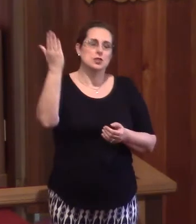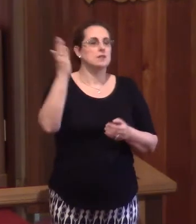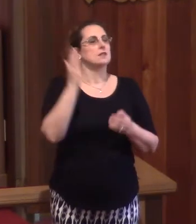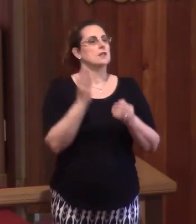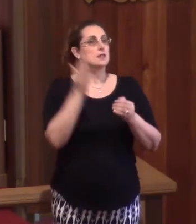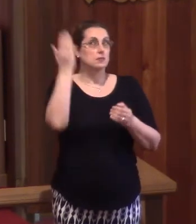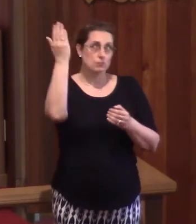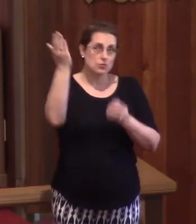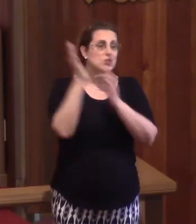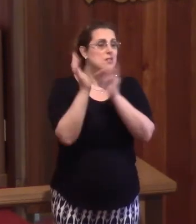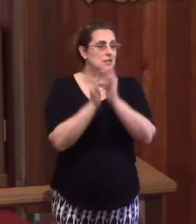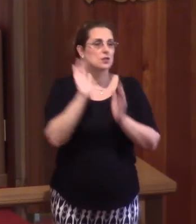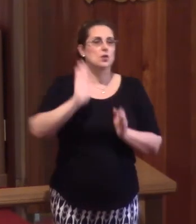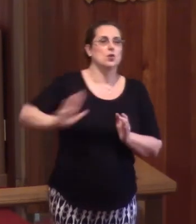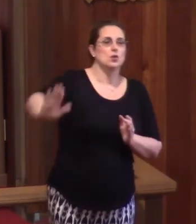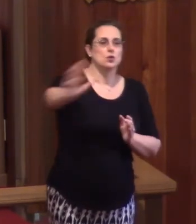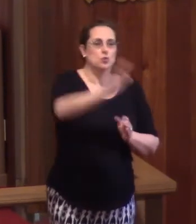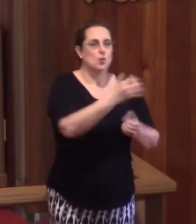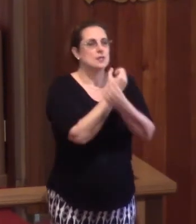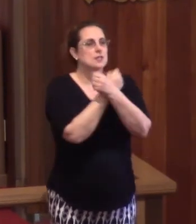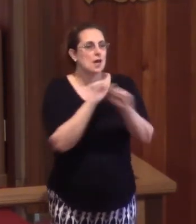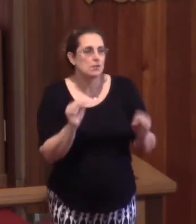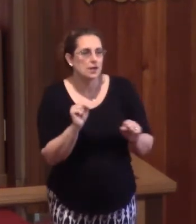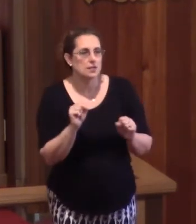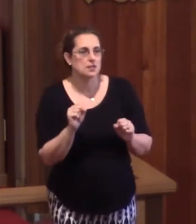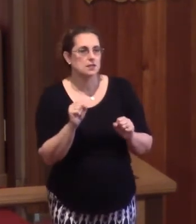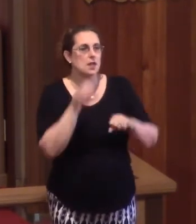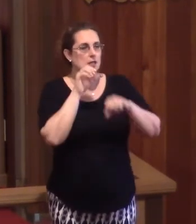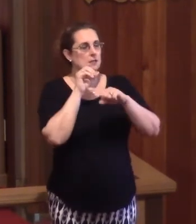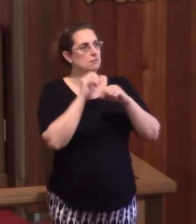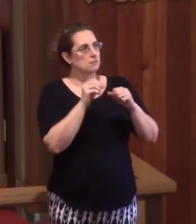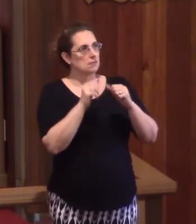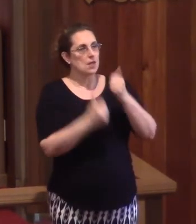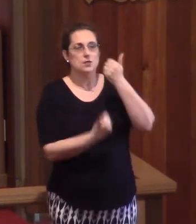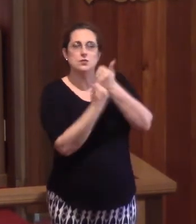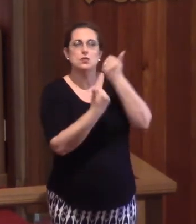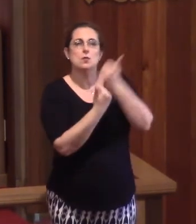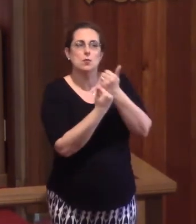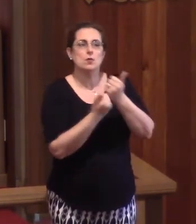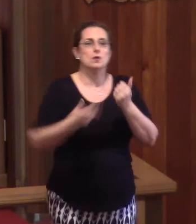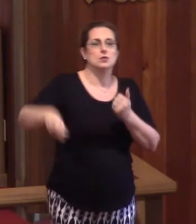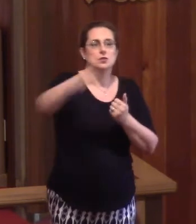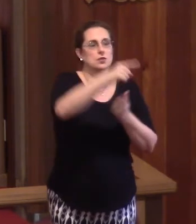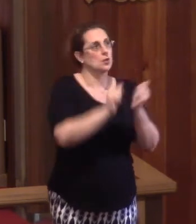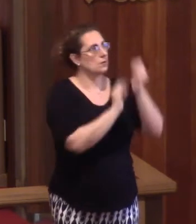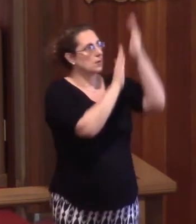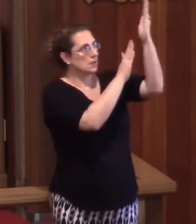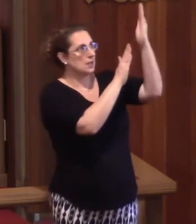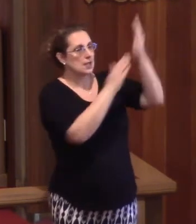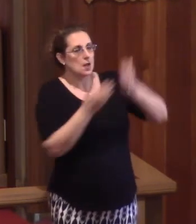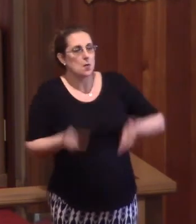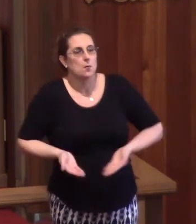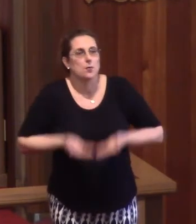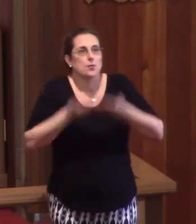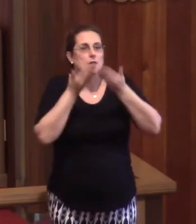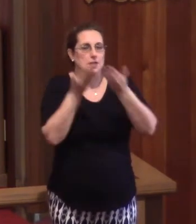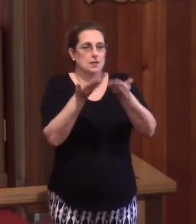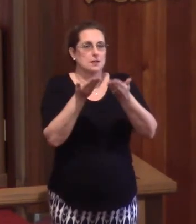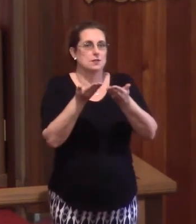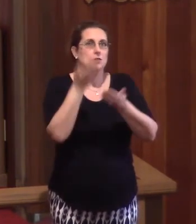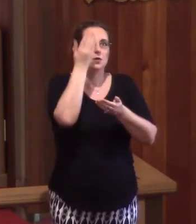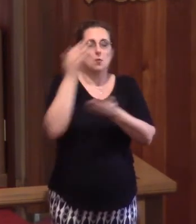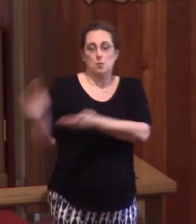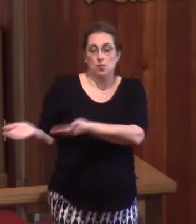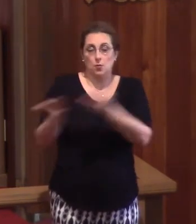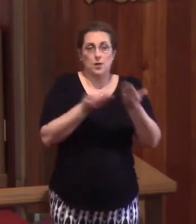justification, your advocate before the Father, your rescuer who delivers you to paradise. And